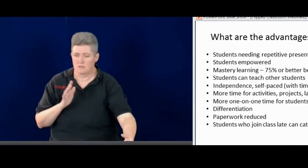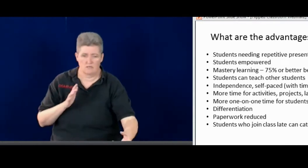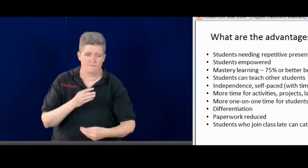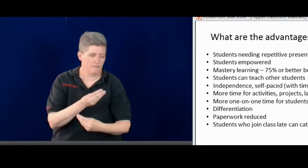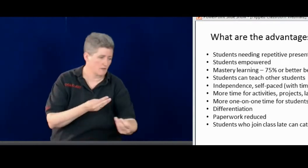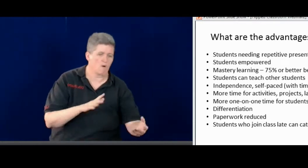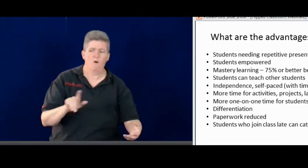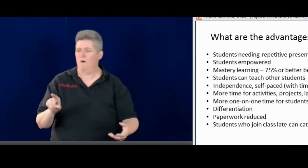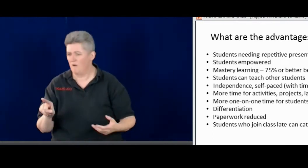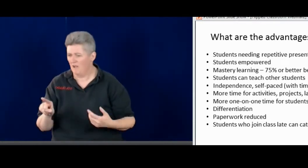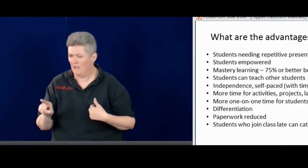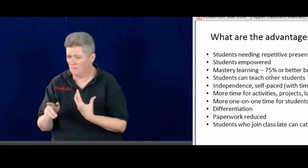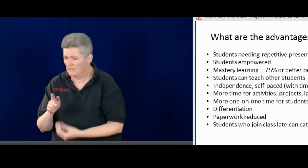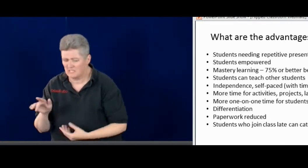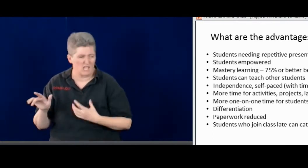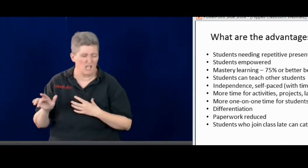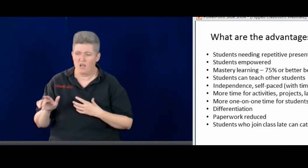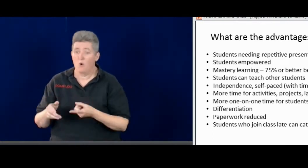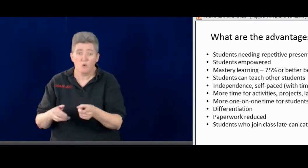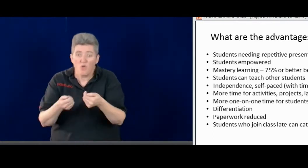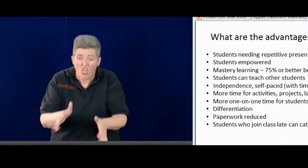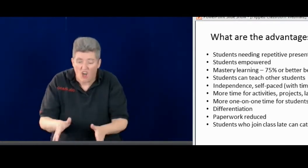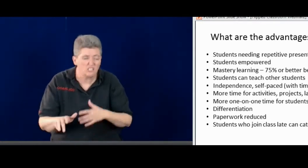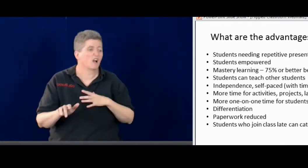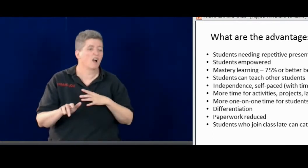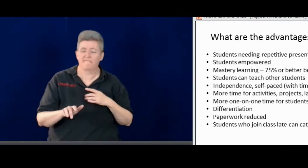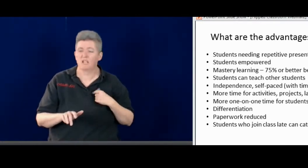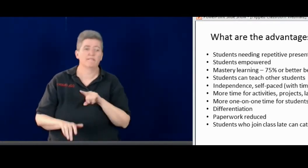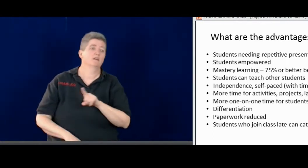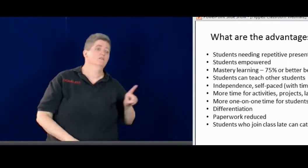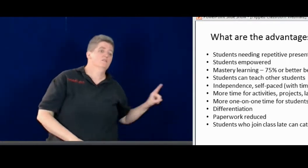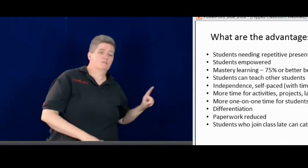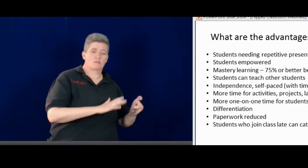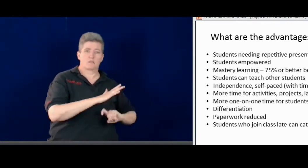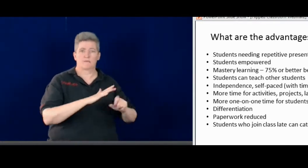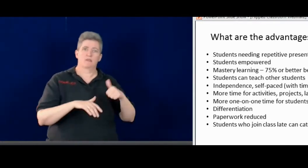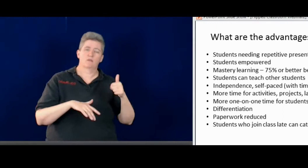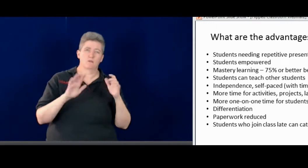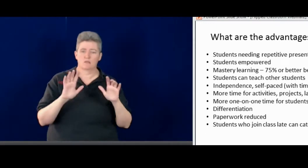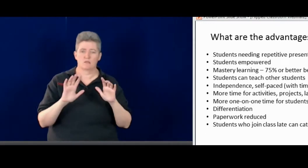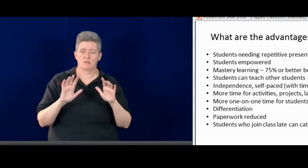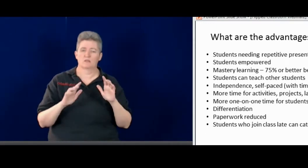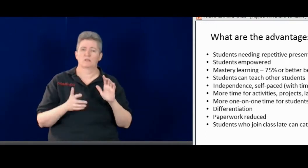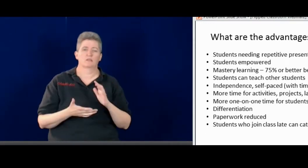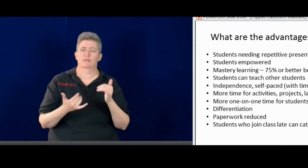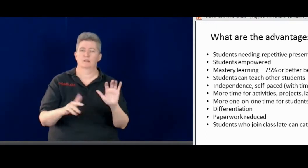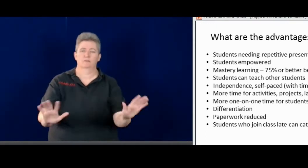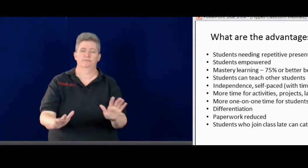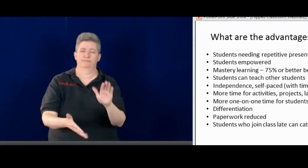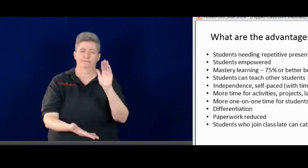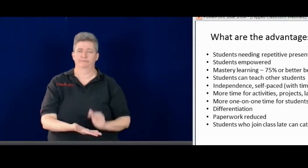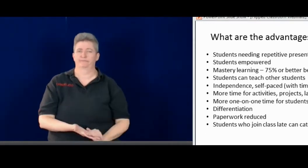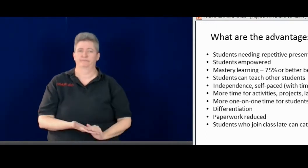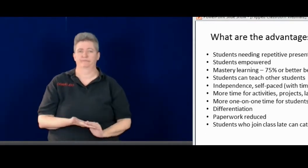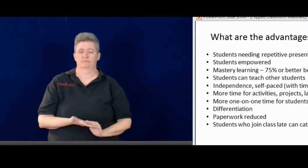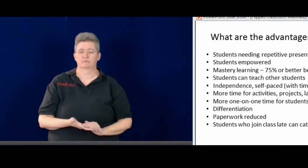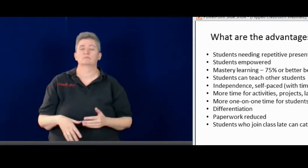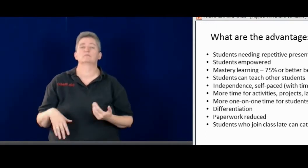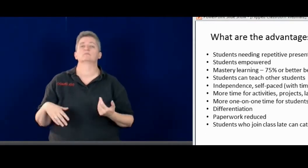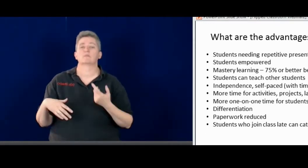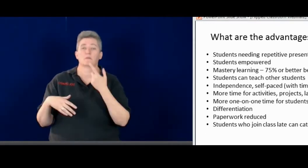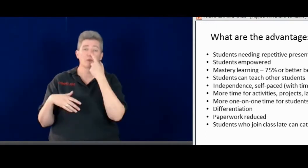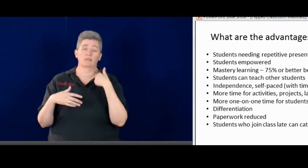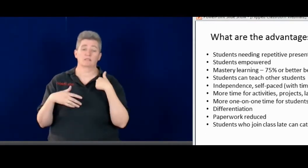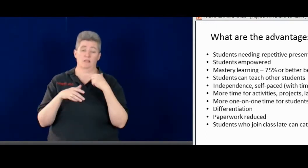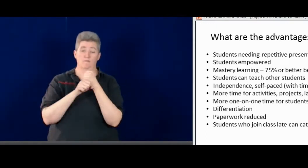to figure out which one I'm giving it to, match each student. Oh, I missed one from this student, maybe another student lost one. I have to go to the copy machine again. And I thought, hmm,